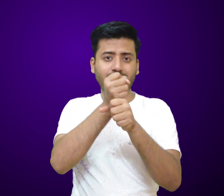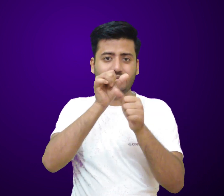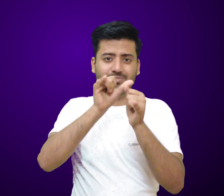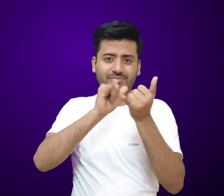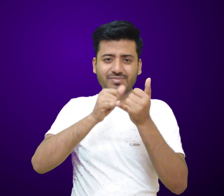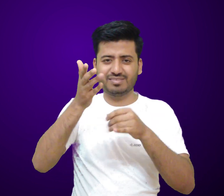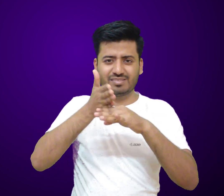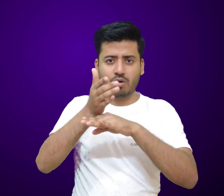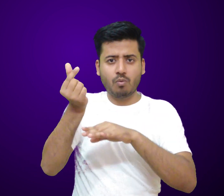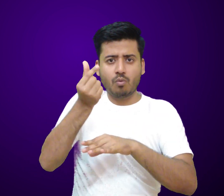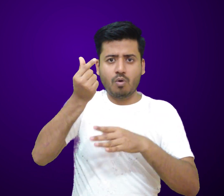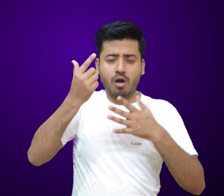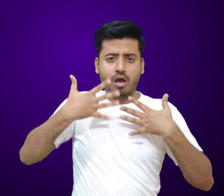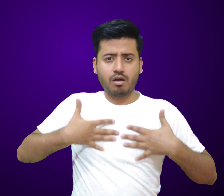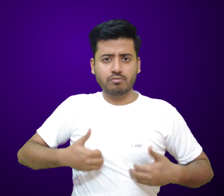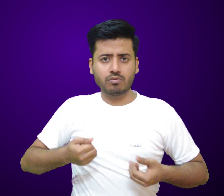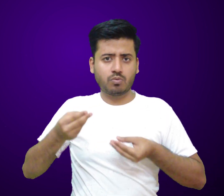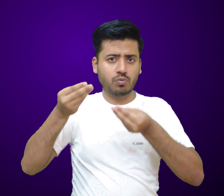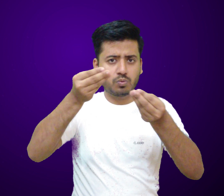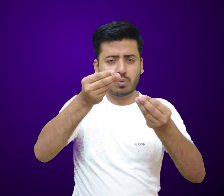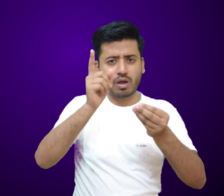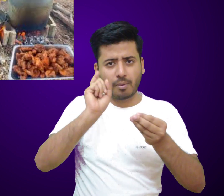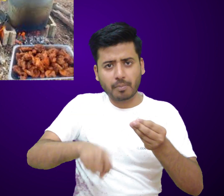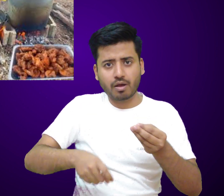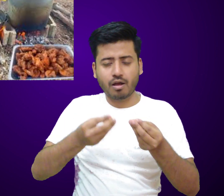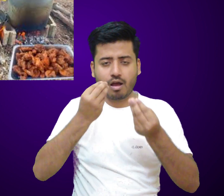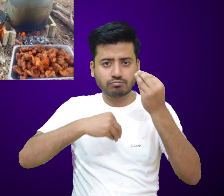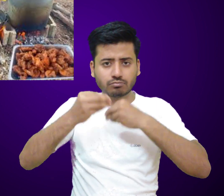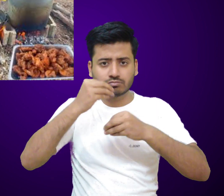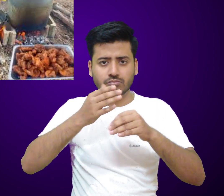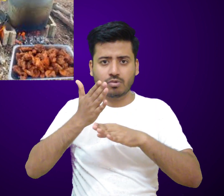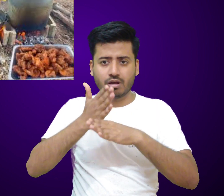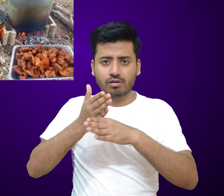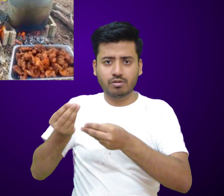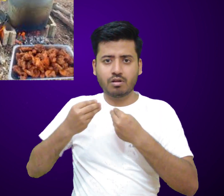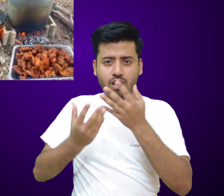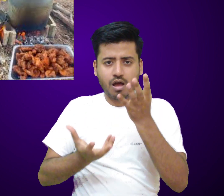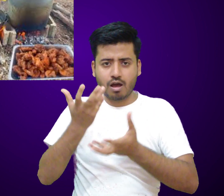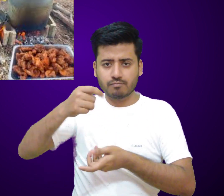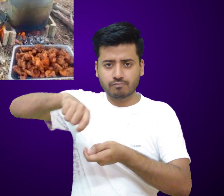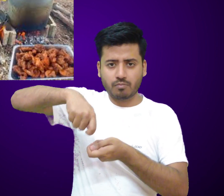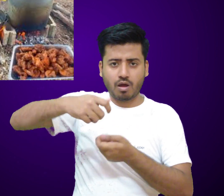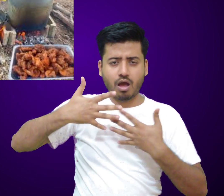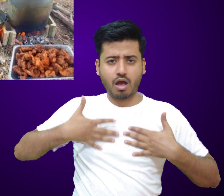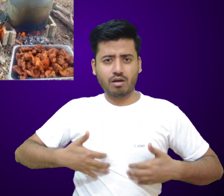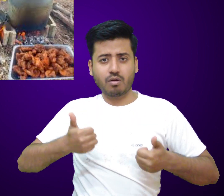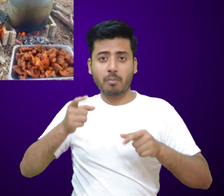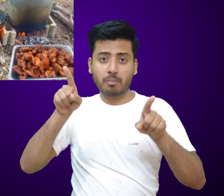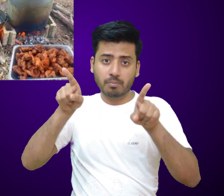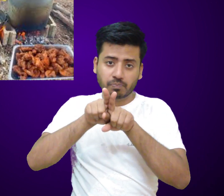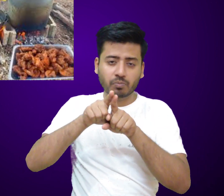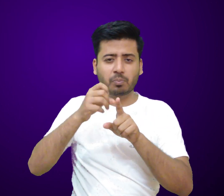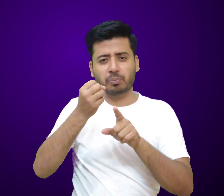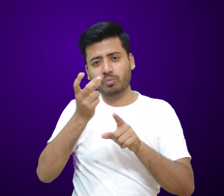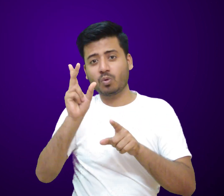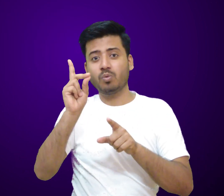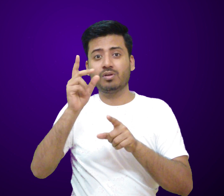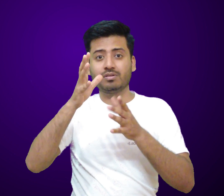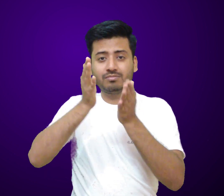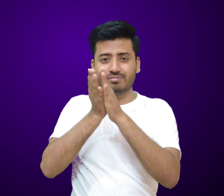How to achieve a blue flame. Adjust the gas flow. Reduce the gas flow. If the flame is too large and orange,